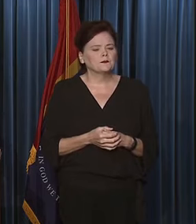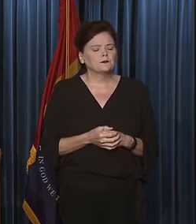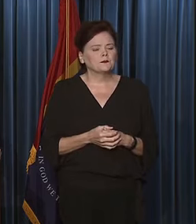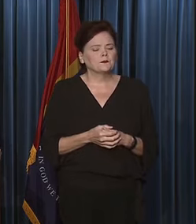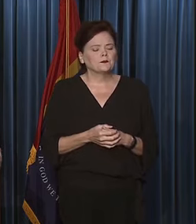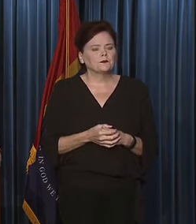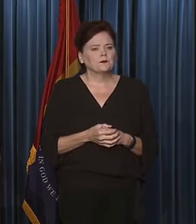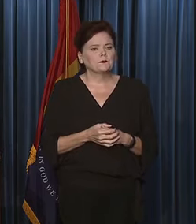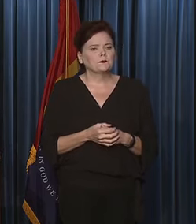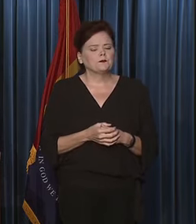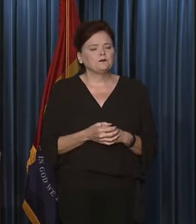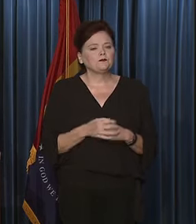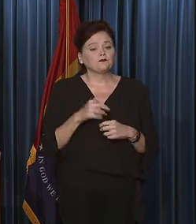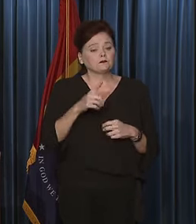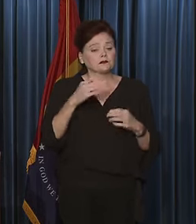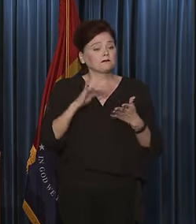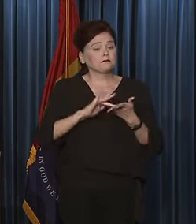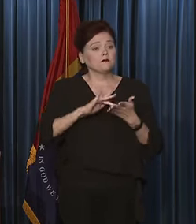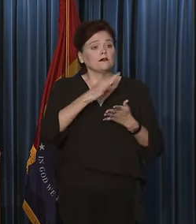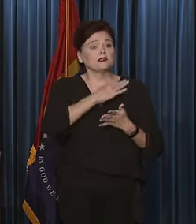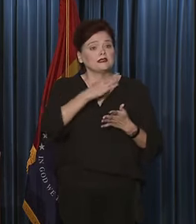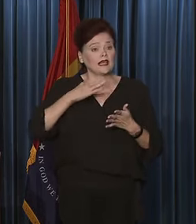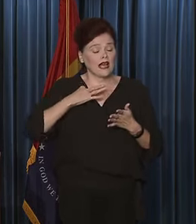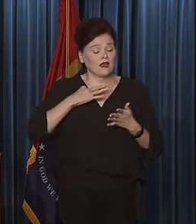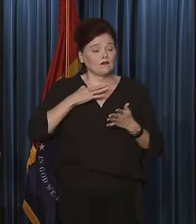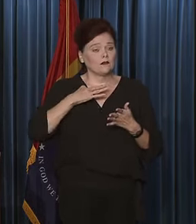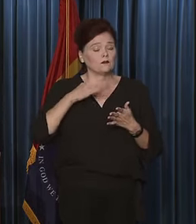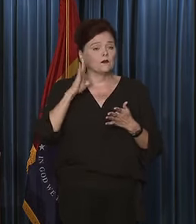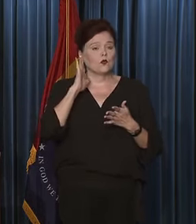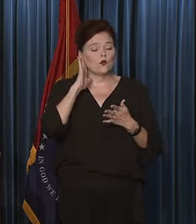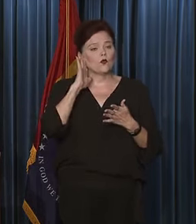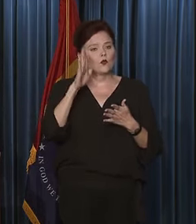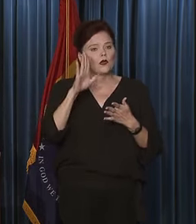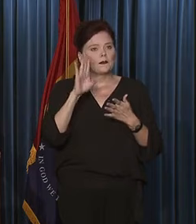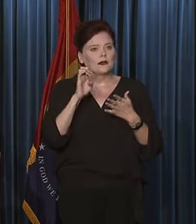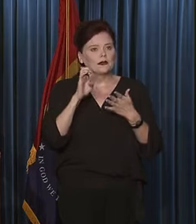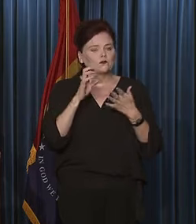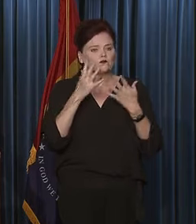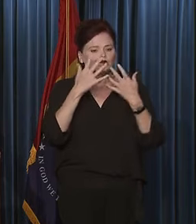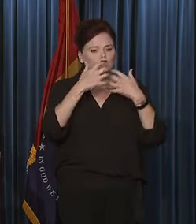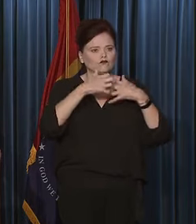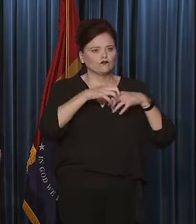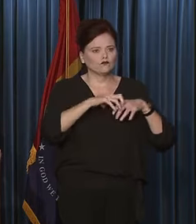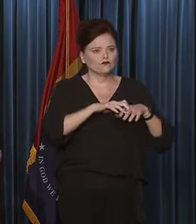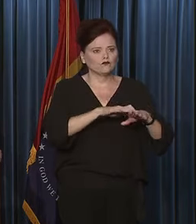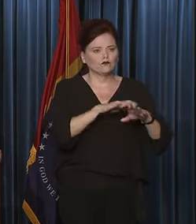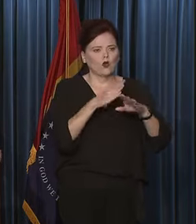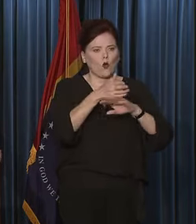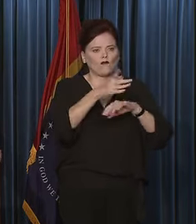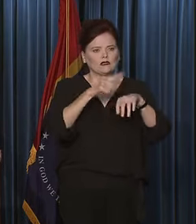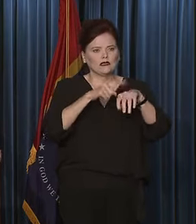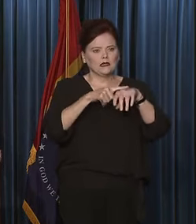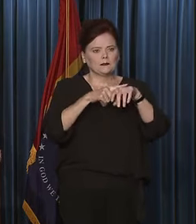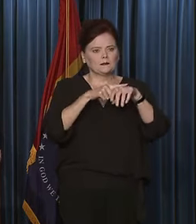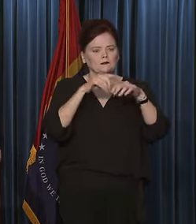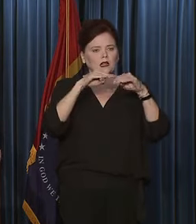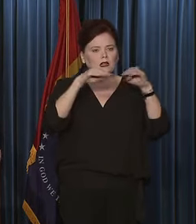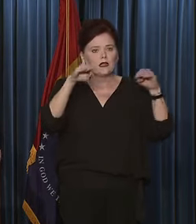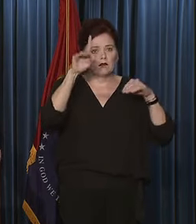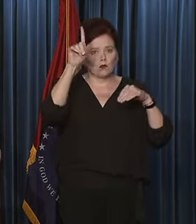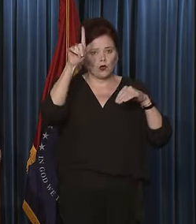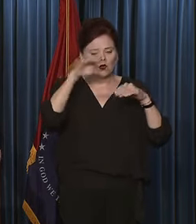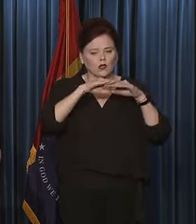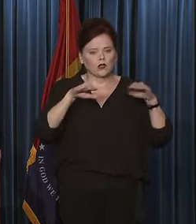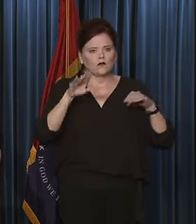Onboarding this medical staff will be phased in over time. Level 1 and level